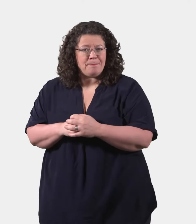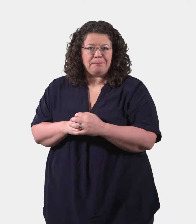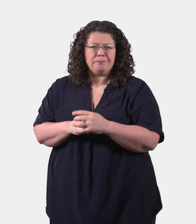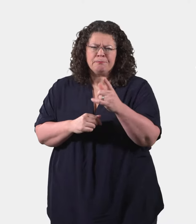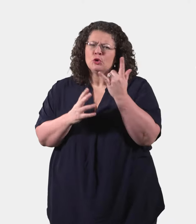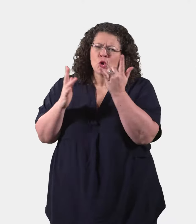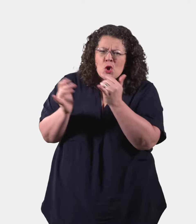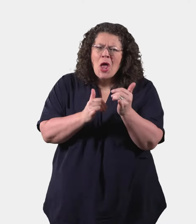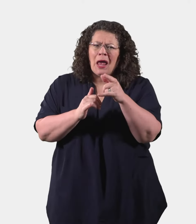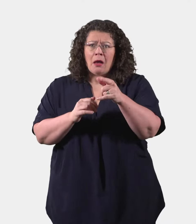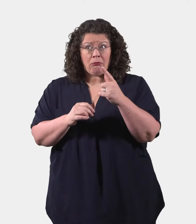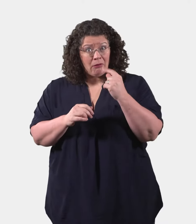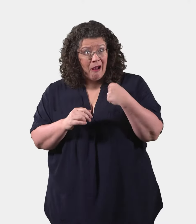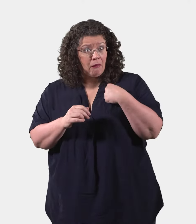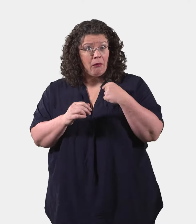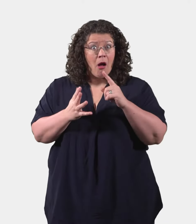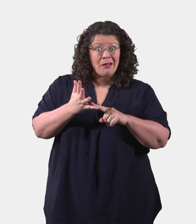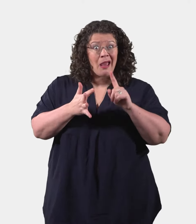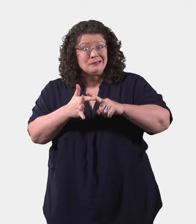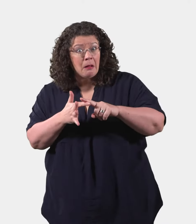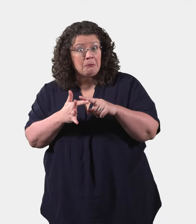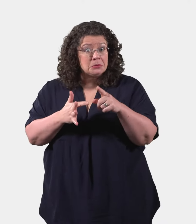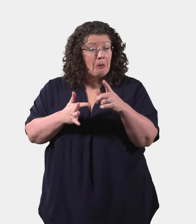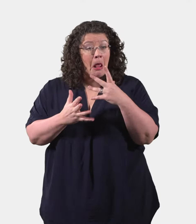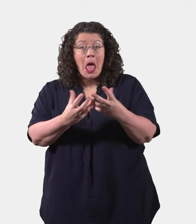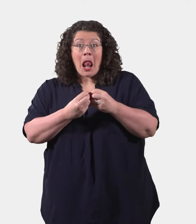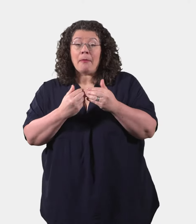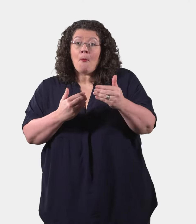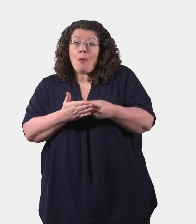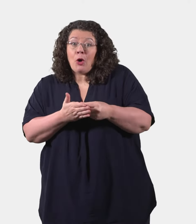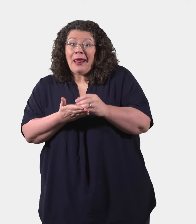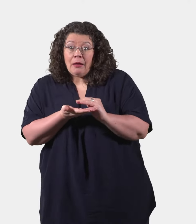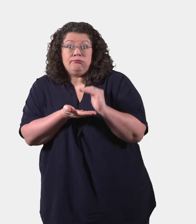You should check if you can get an Underlying Entitlement. It may help you get more money.